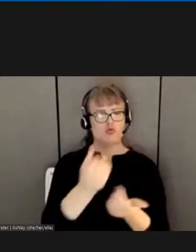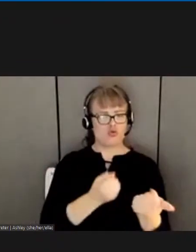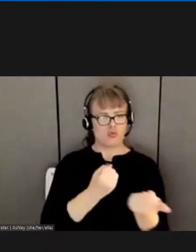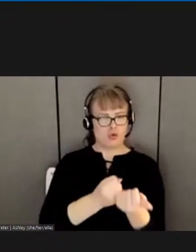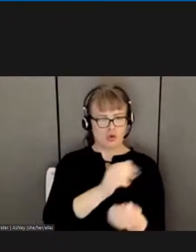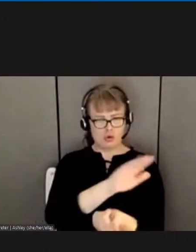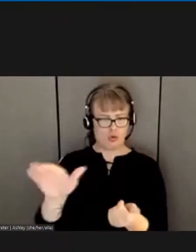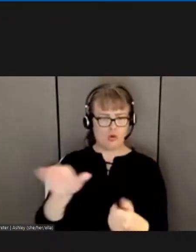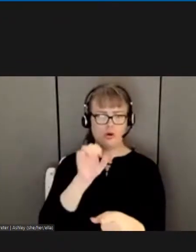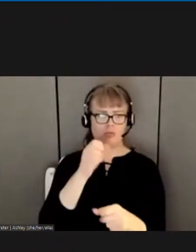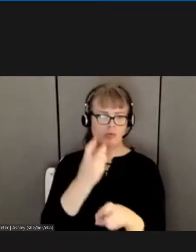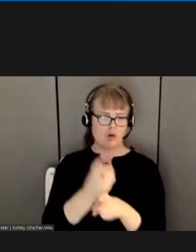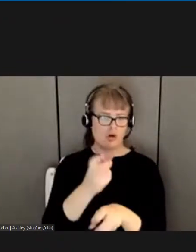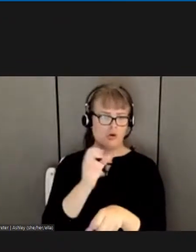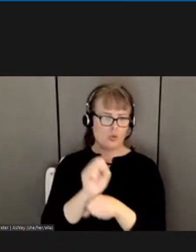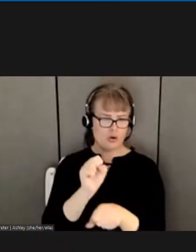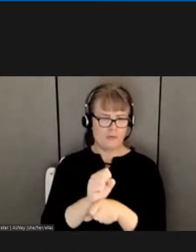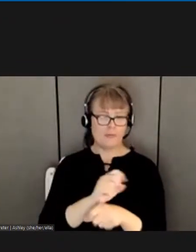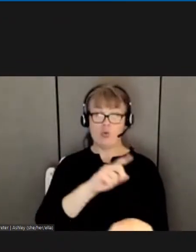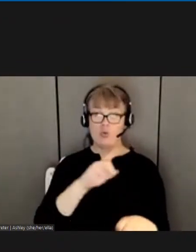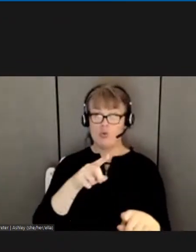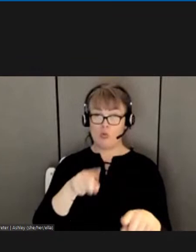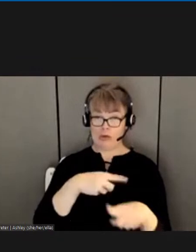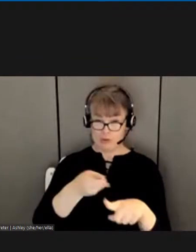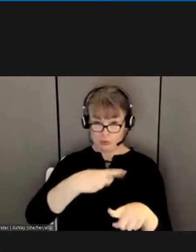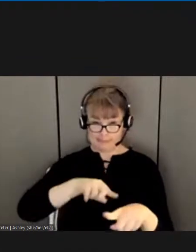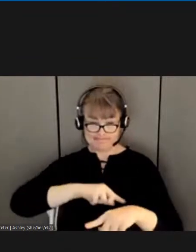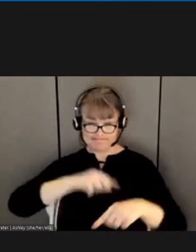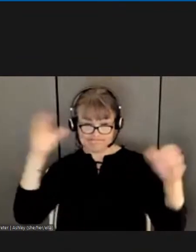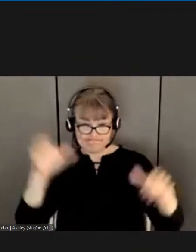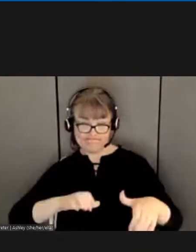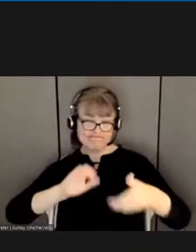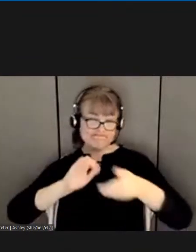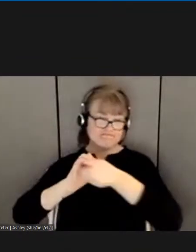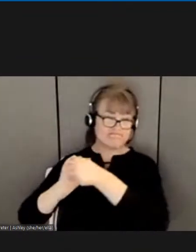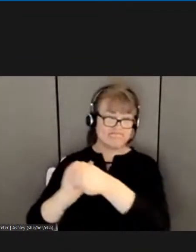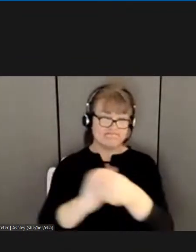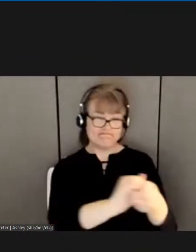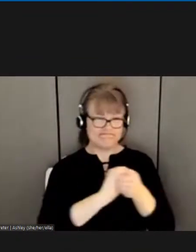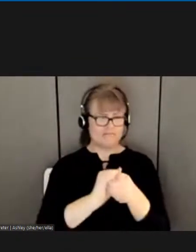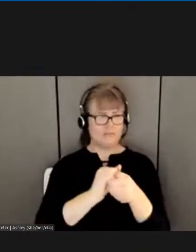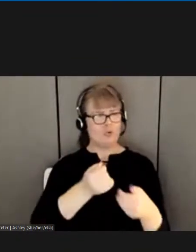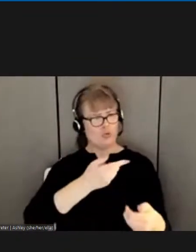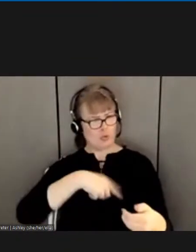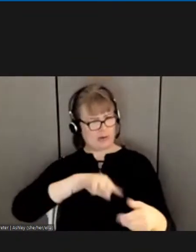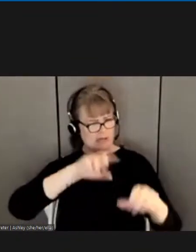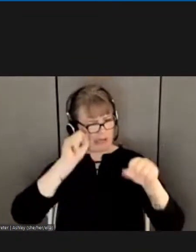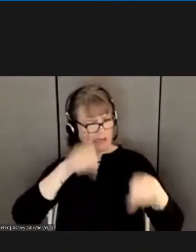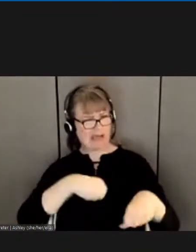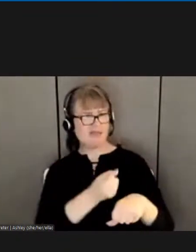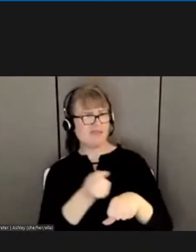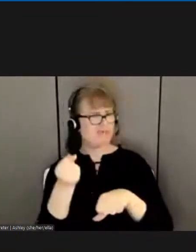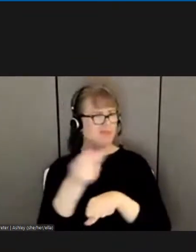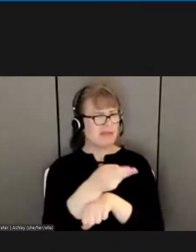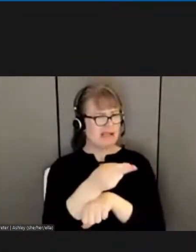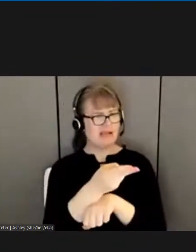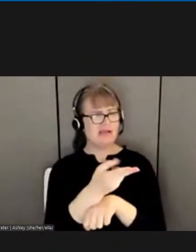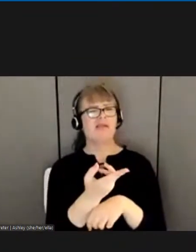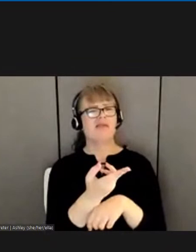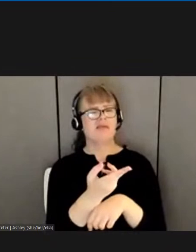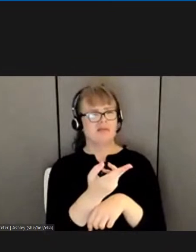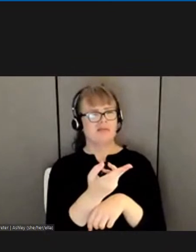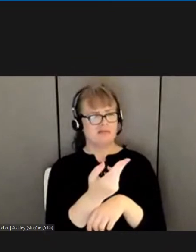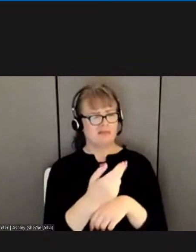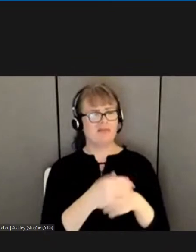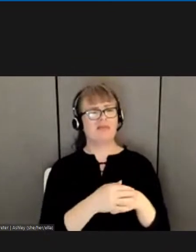collectively stand strong we can beat back these demands just as we entered into these negotiations the postal